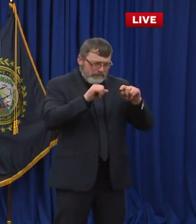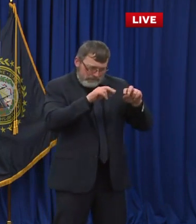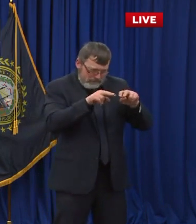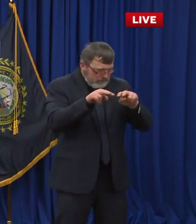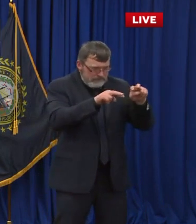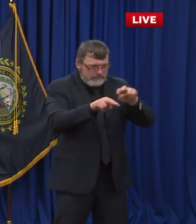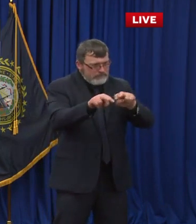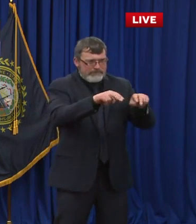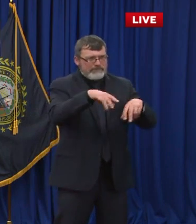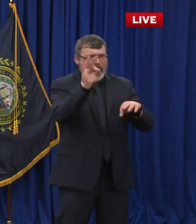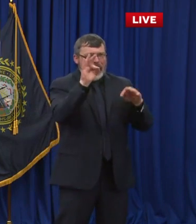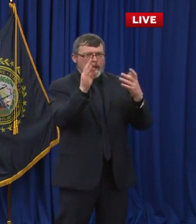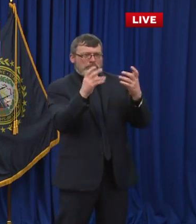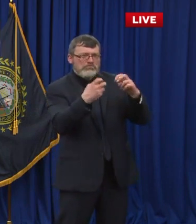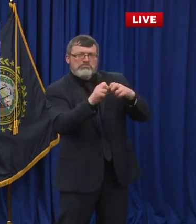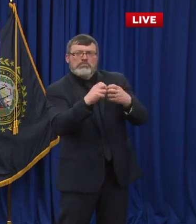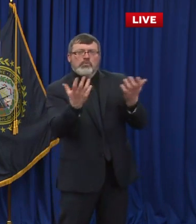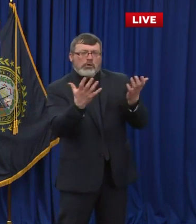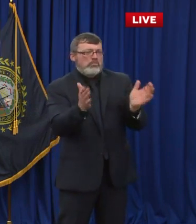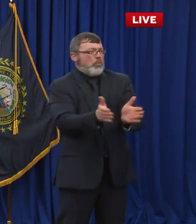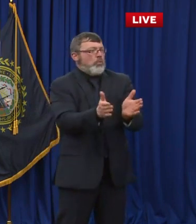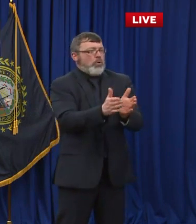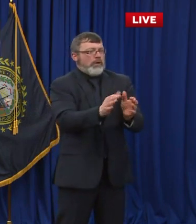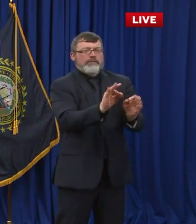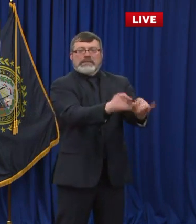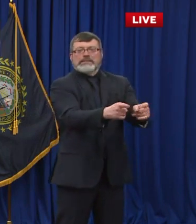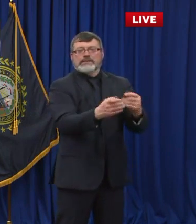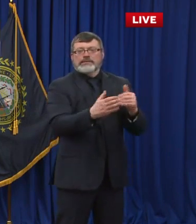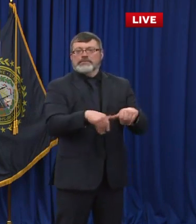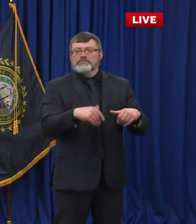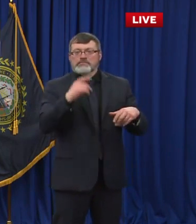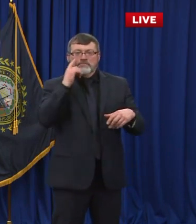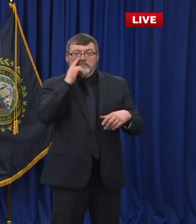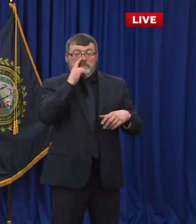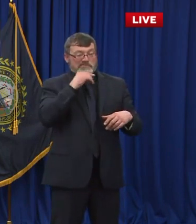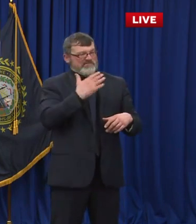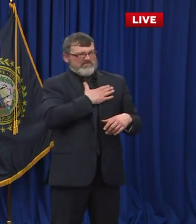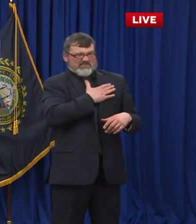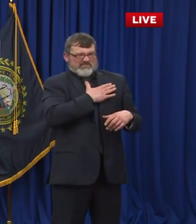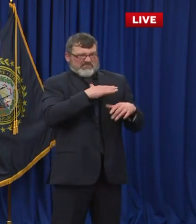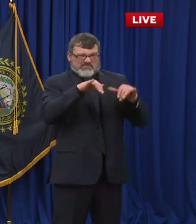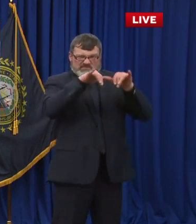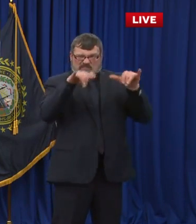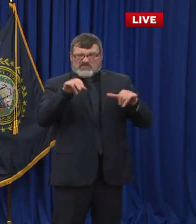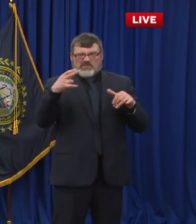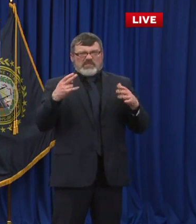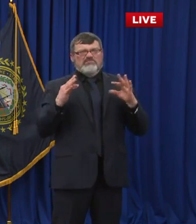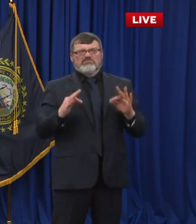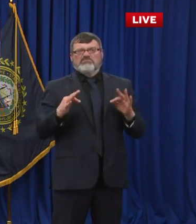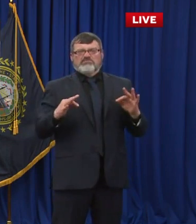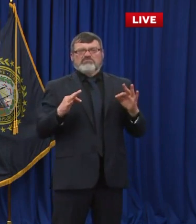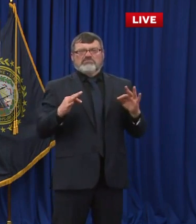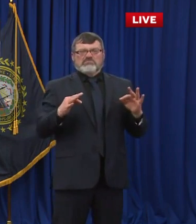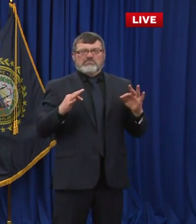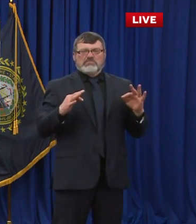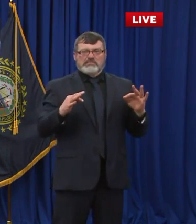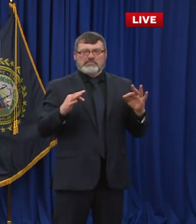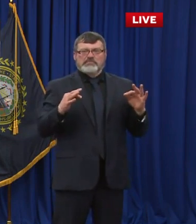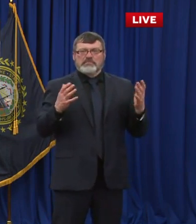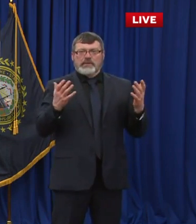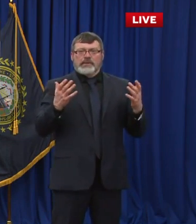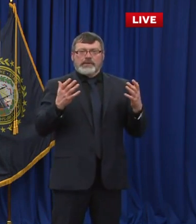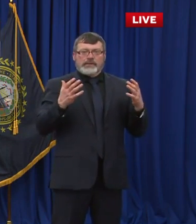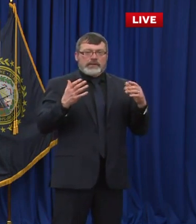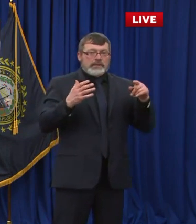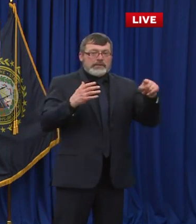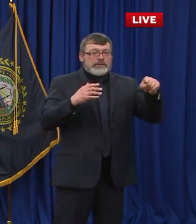You know, the incredible accuracy through all the different communities in the state. We're talking about one or two machines in one community. And of course, we're not